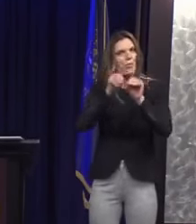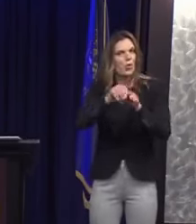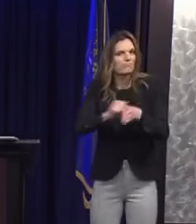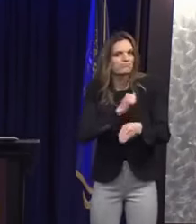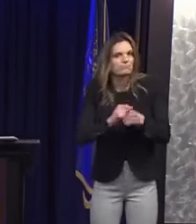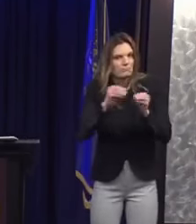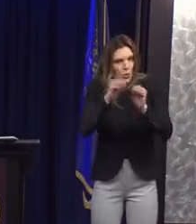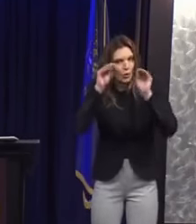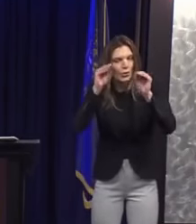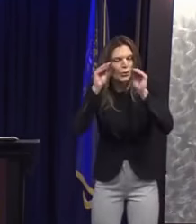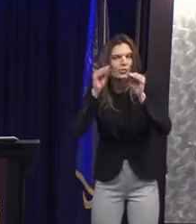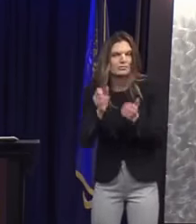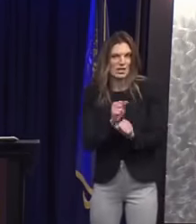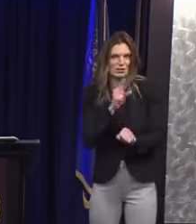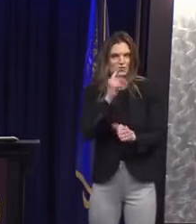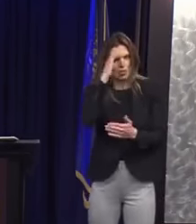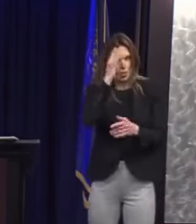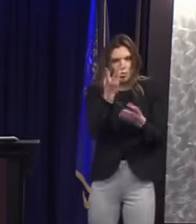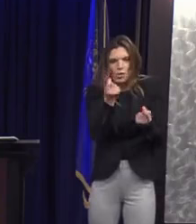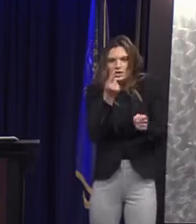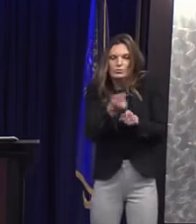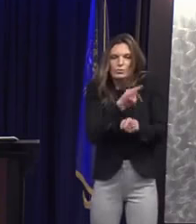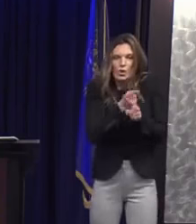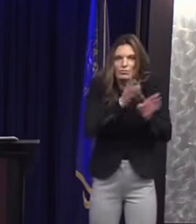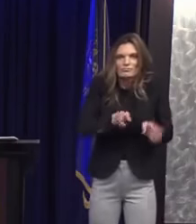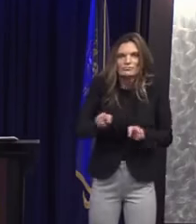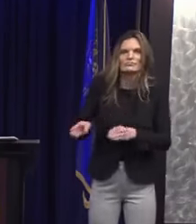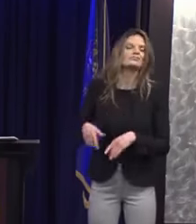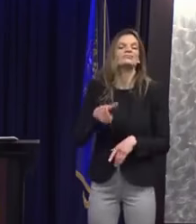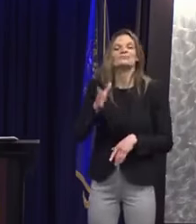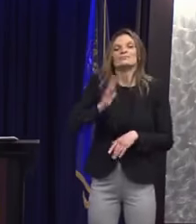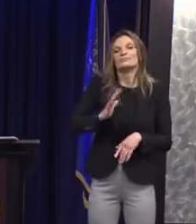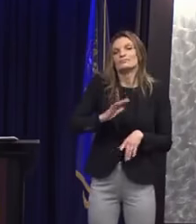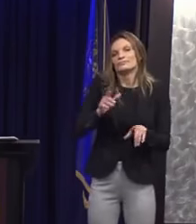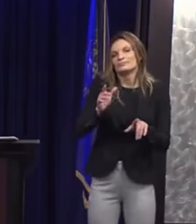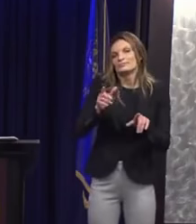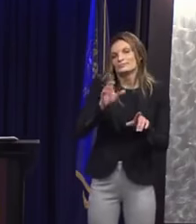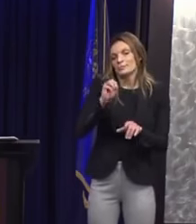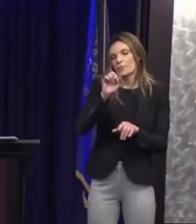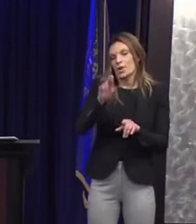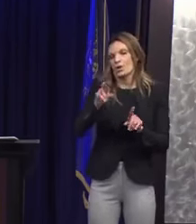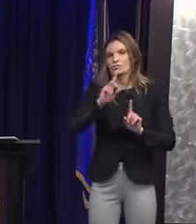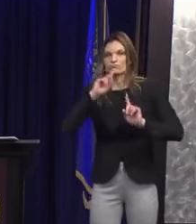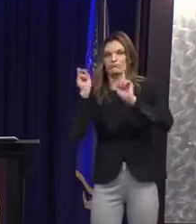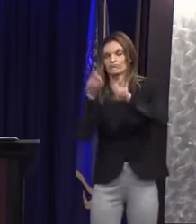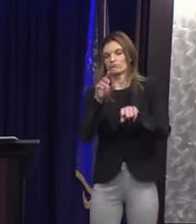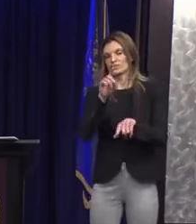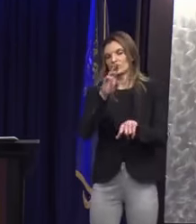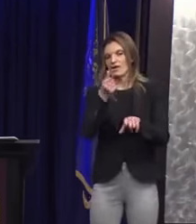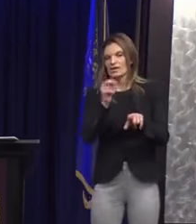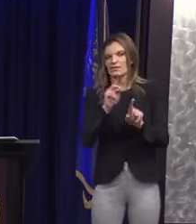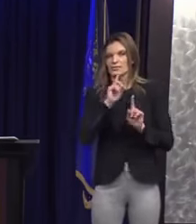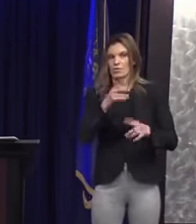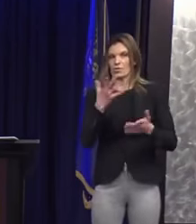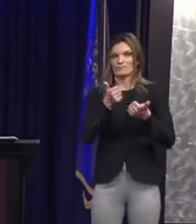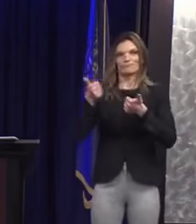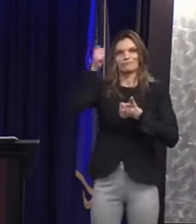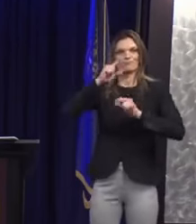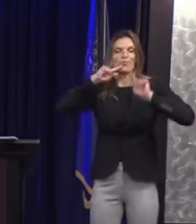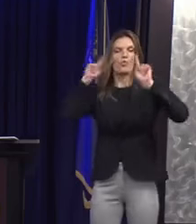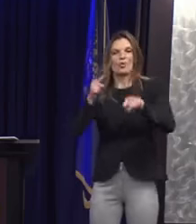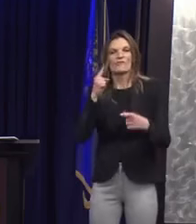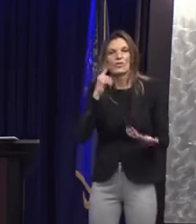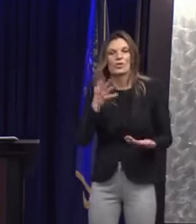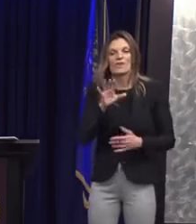On September 2, 2015, Mayor Duggan issued Executive Order 2015-4 regarding